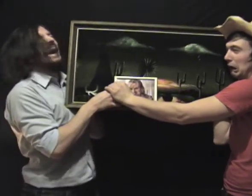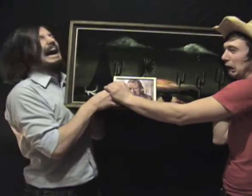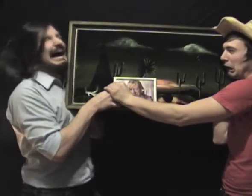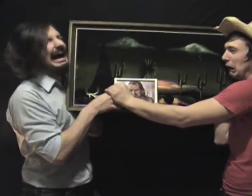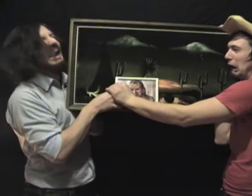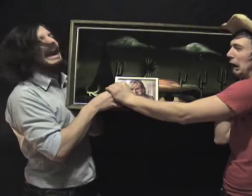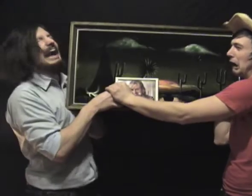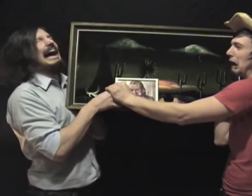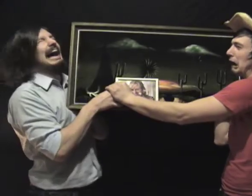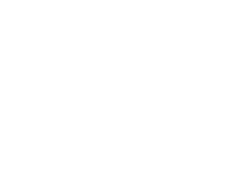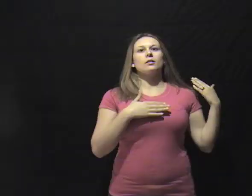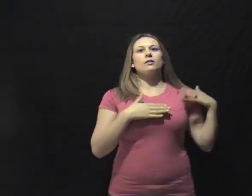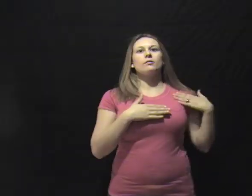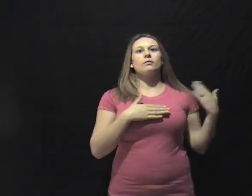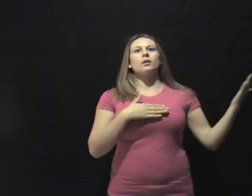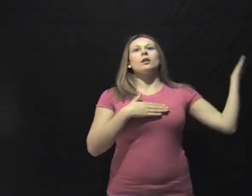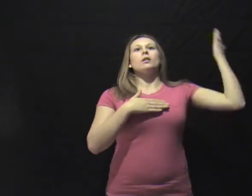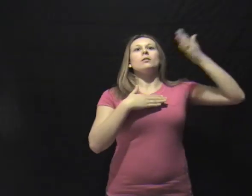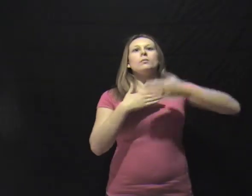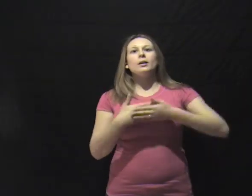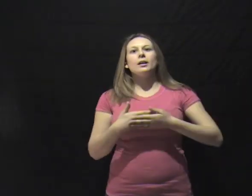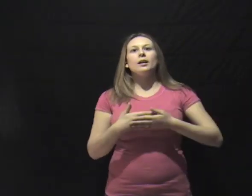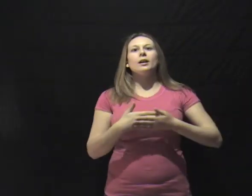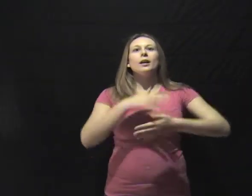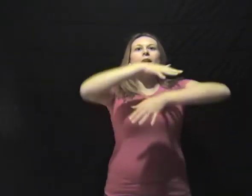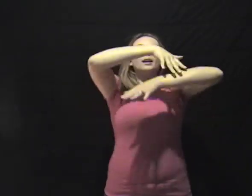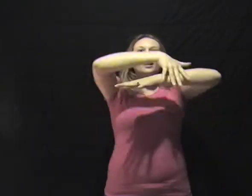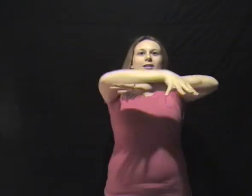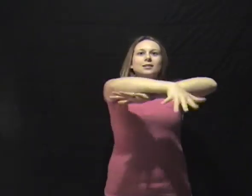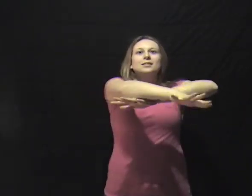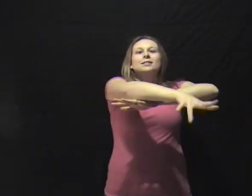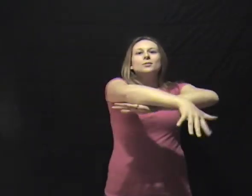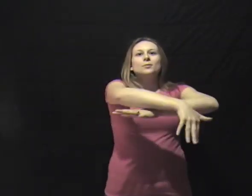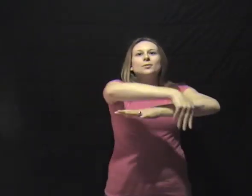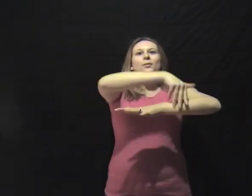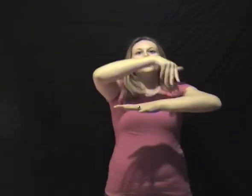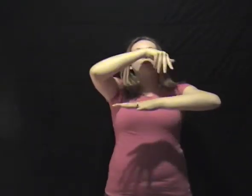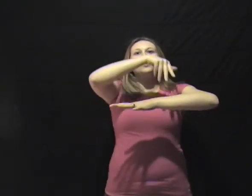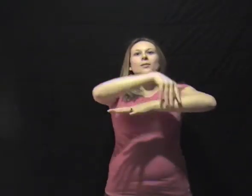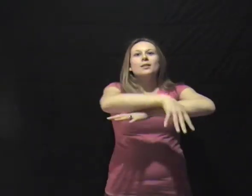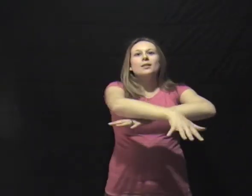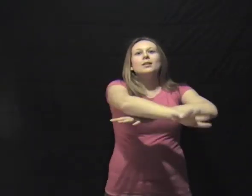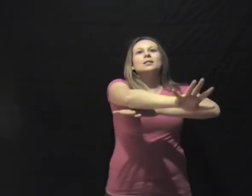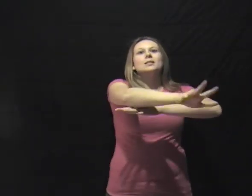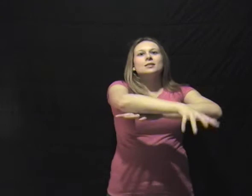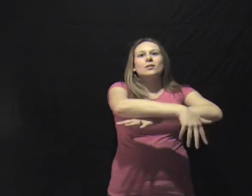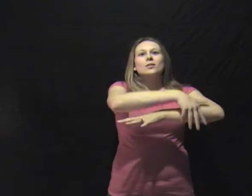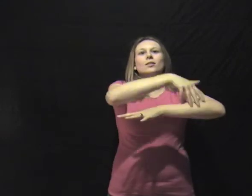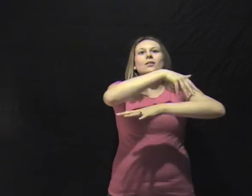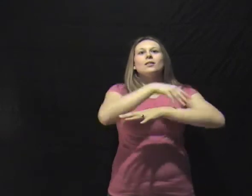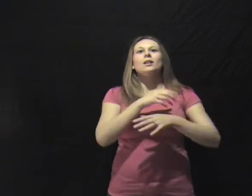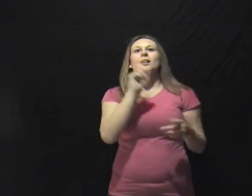And on the way to the shore Of